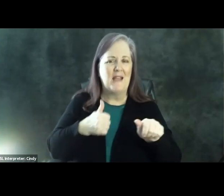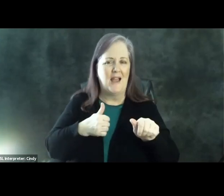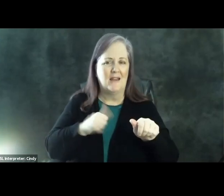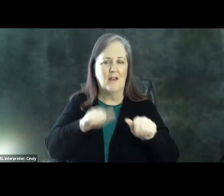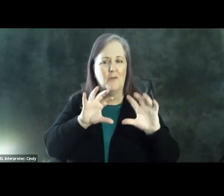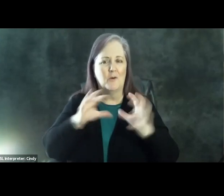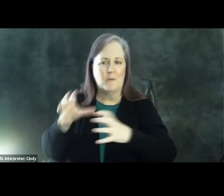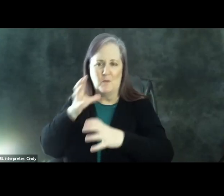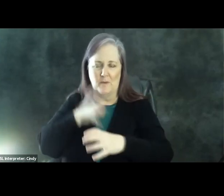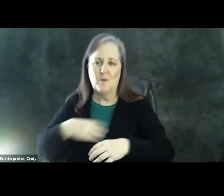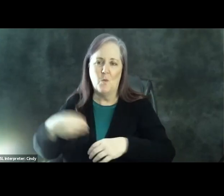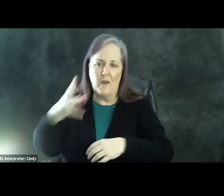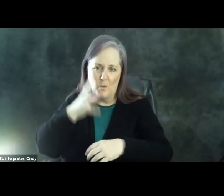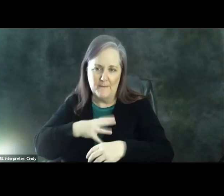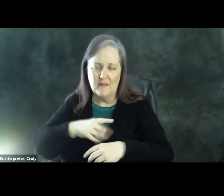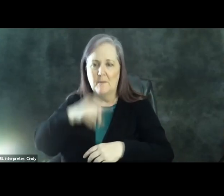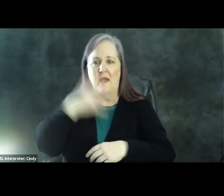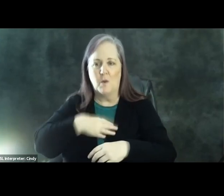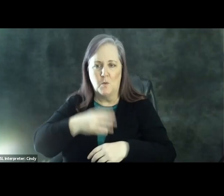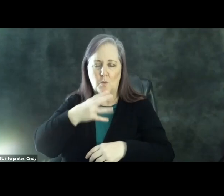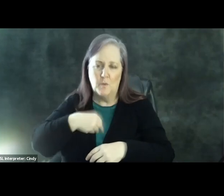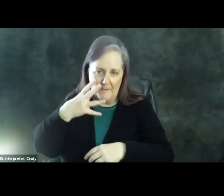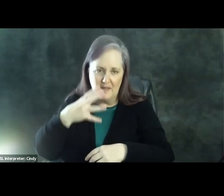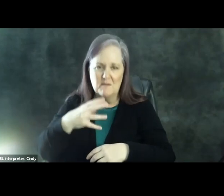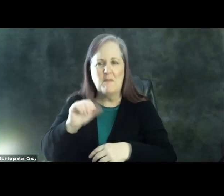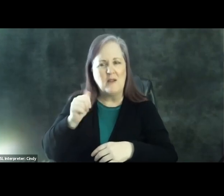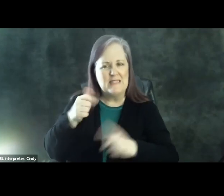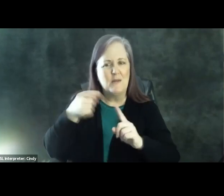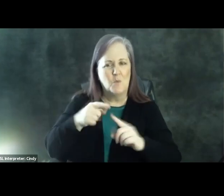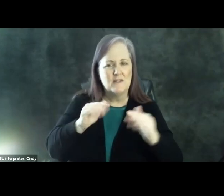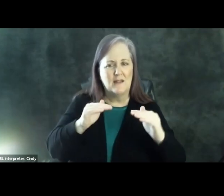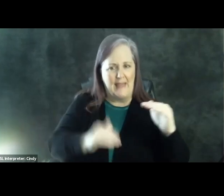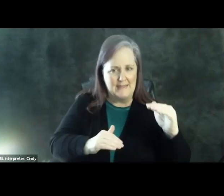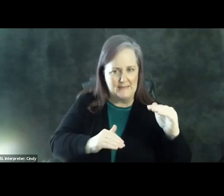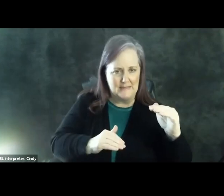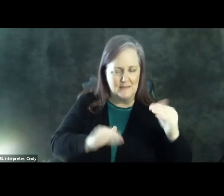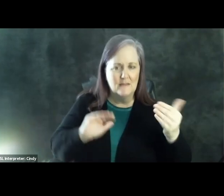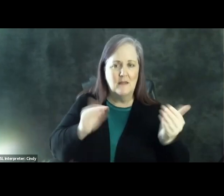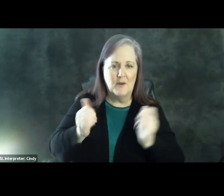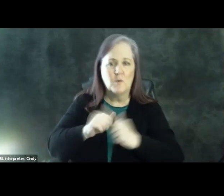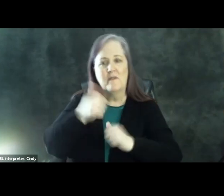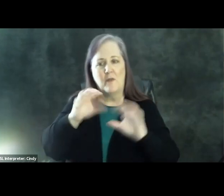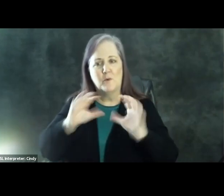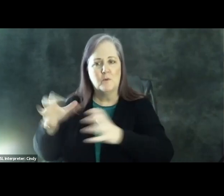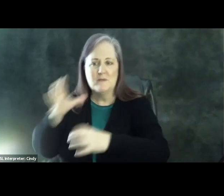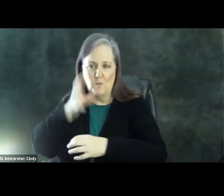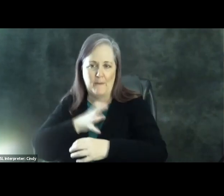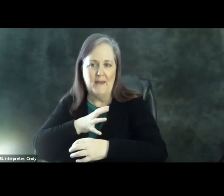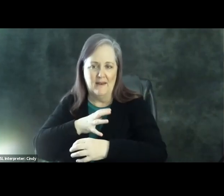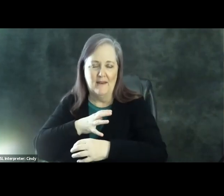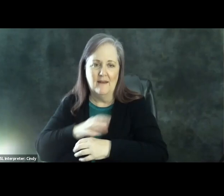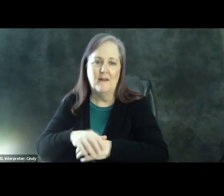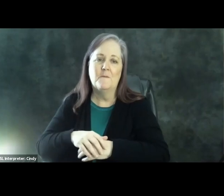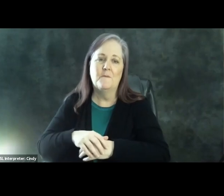of women. So white women or black women, it tends to be about 10 points lower than turnout for these other groups. So while